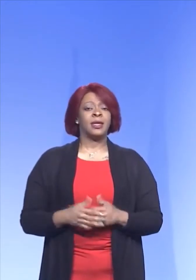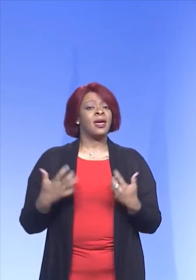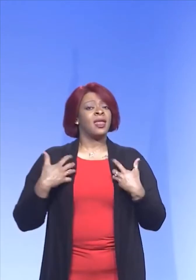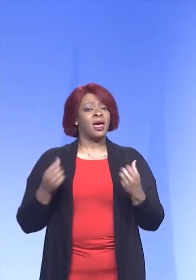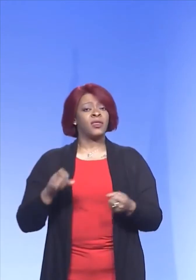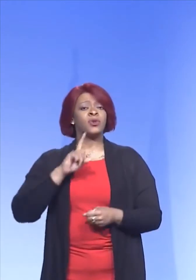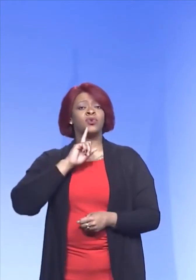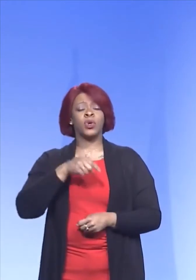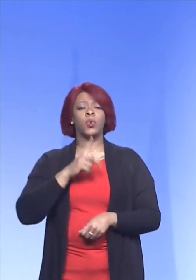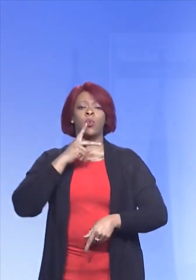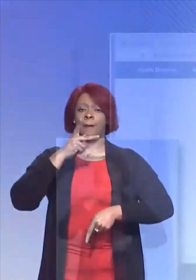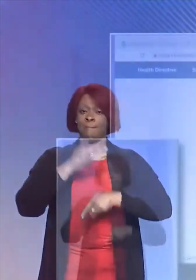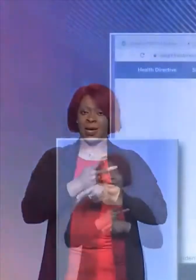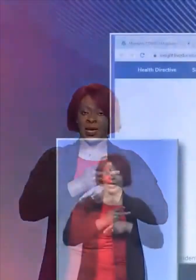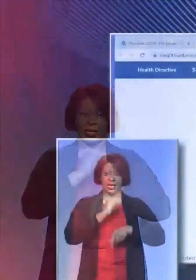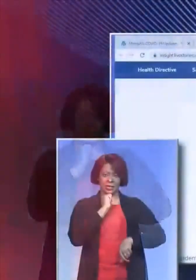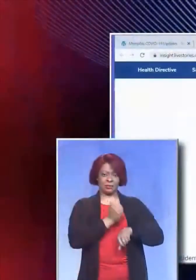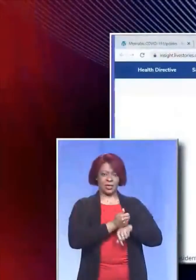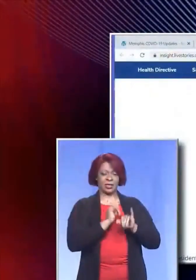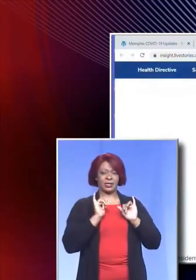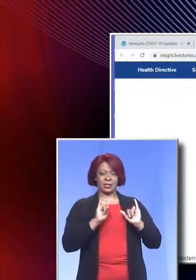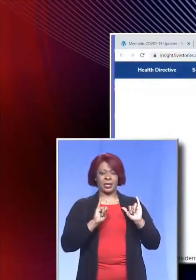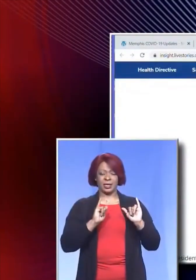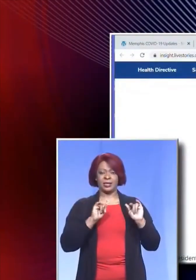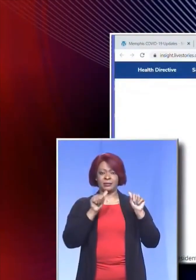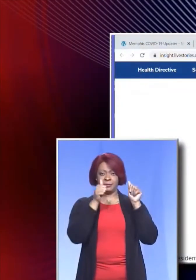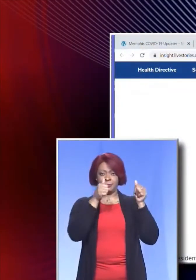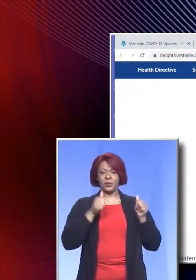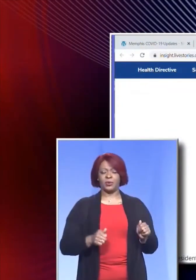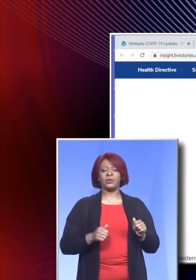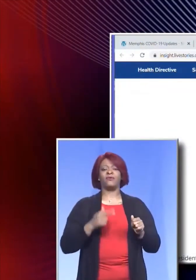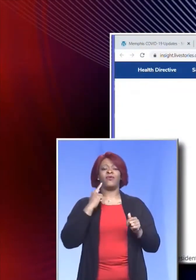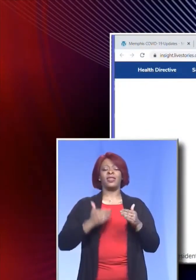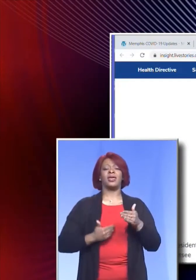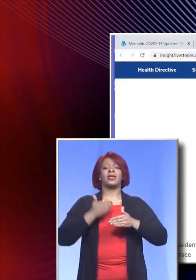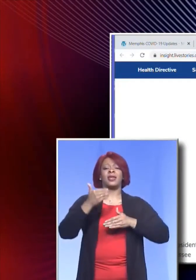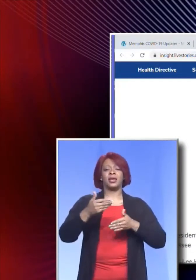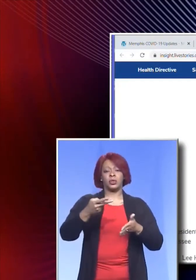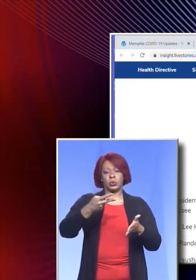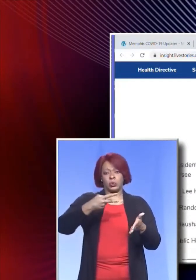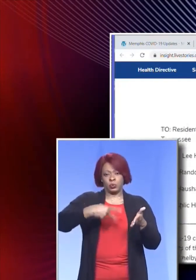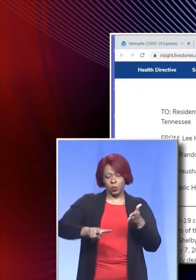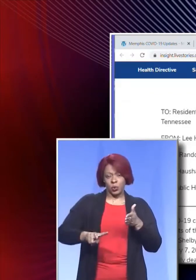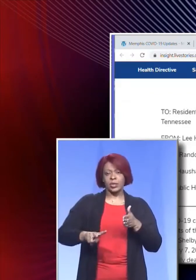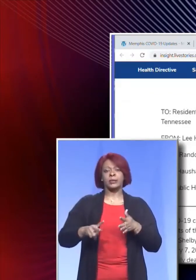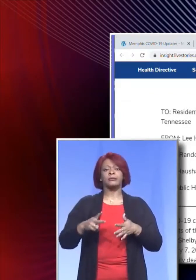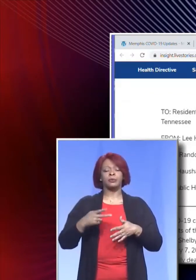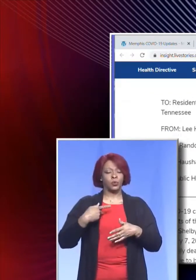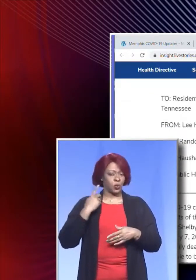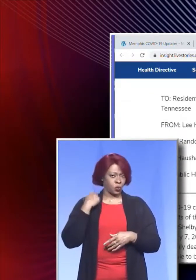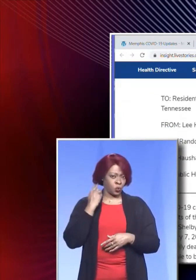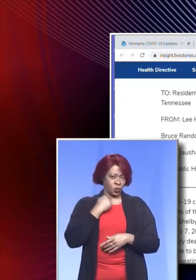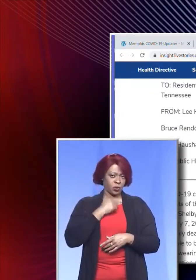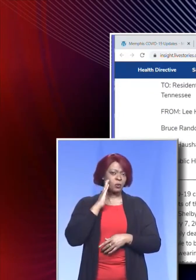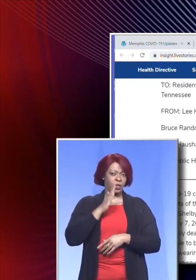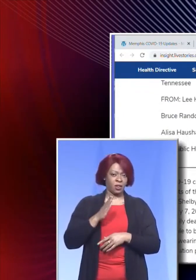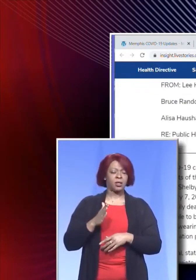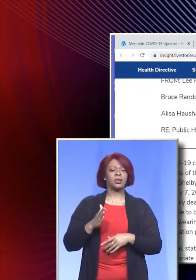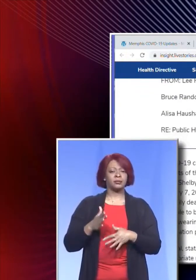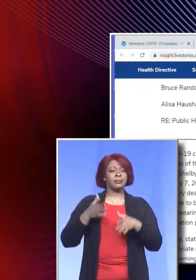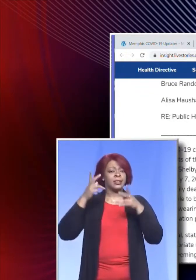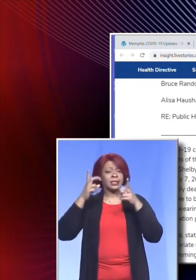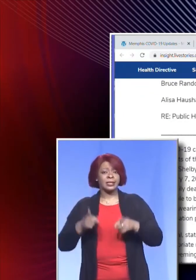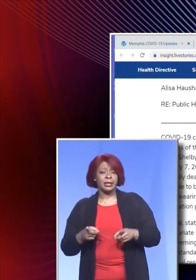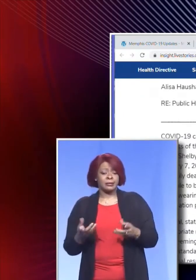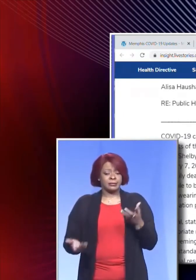directive will remain in place as it is for at least another two weeks, and then we will decide